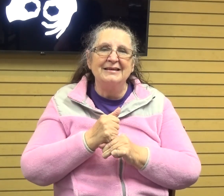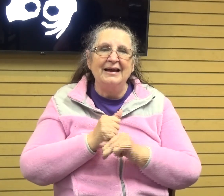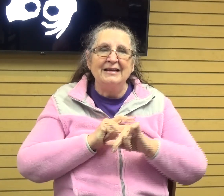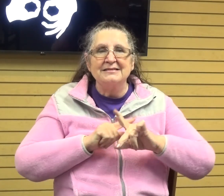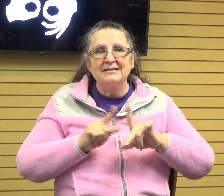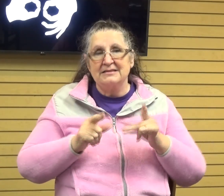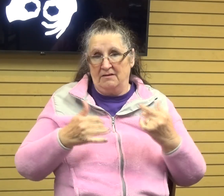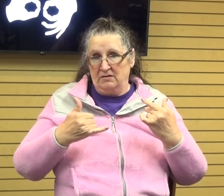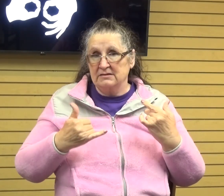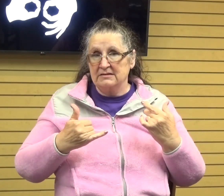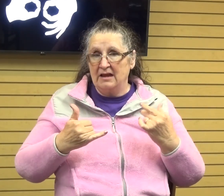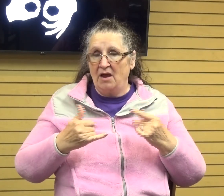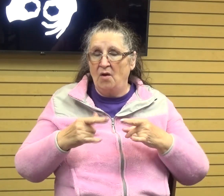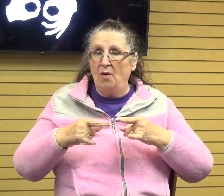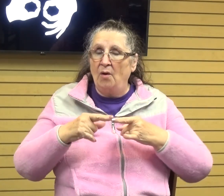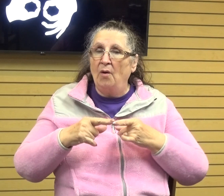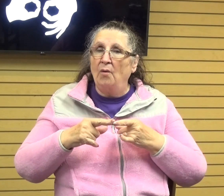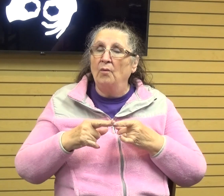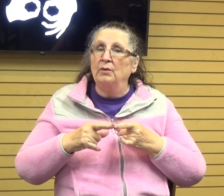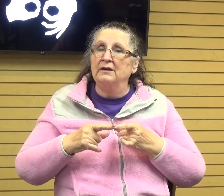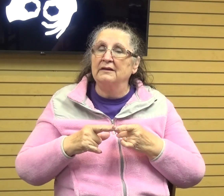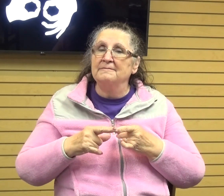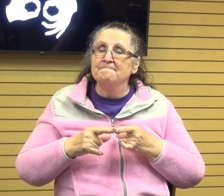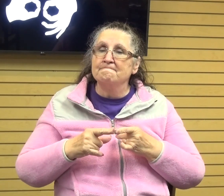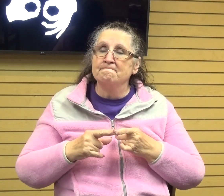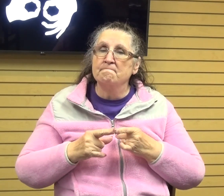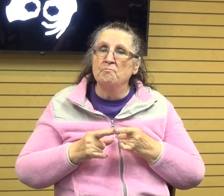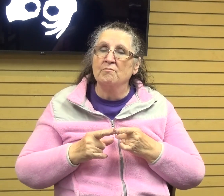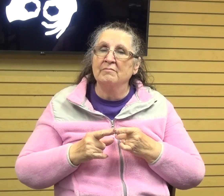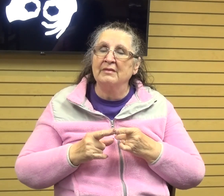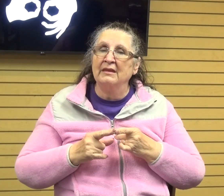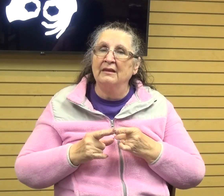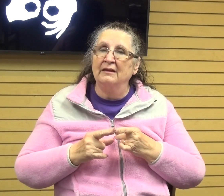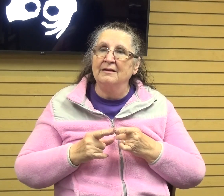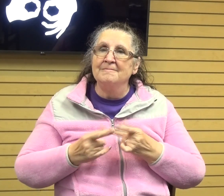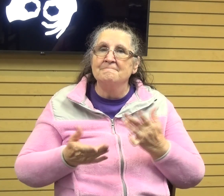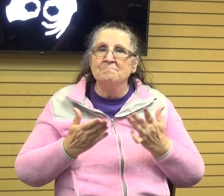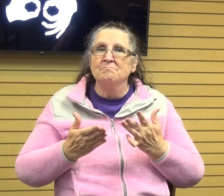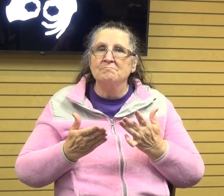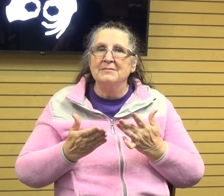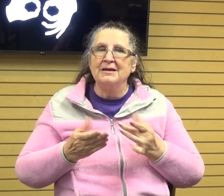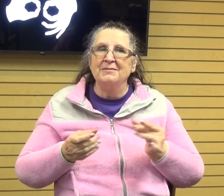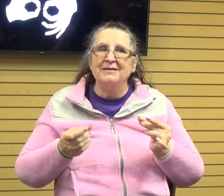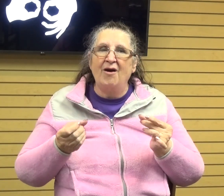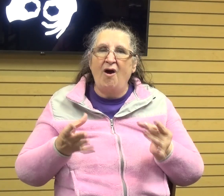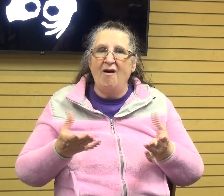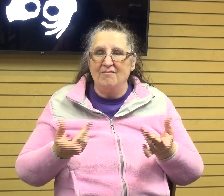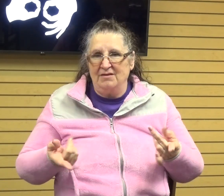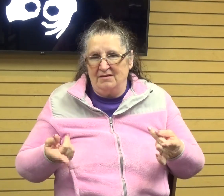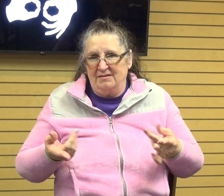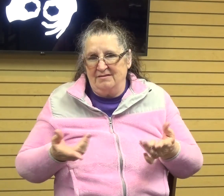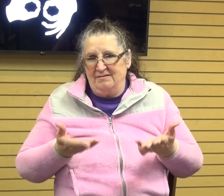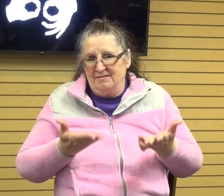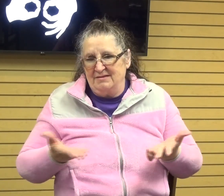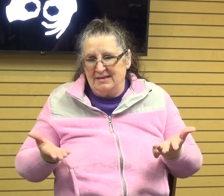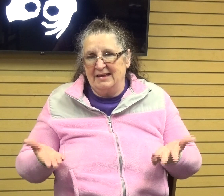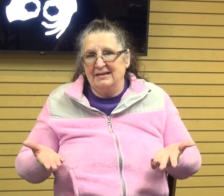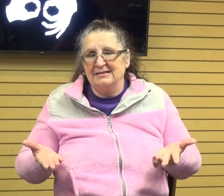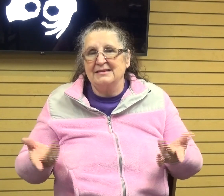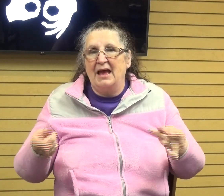now when, um, maybe tragedy hits or our life issues come up. It's